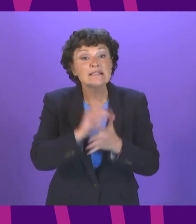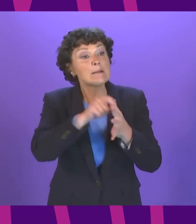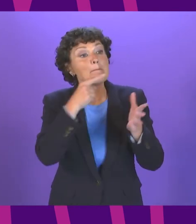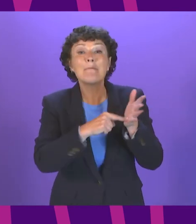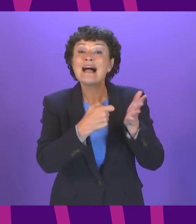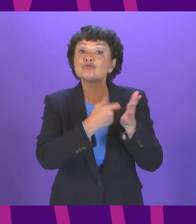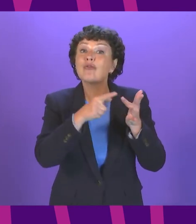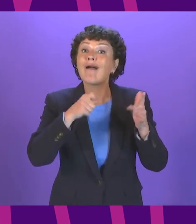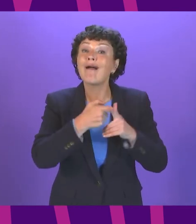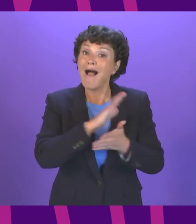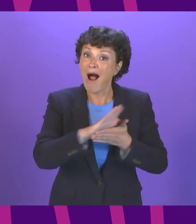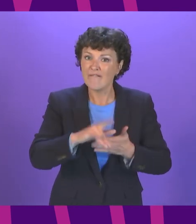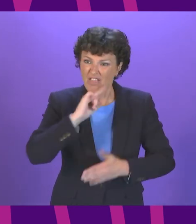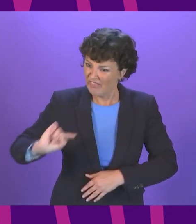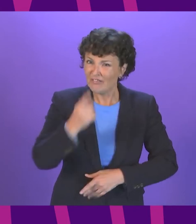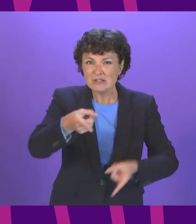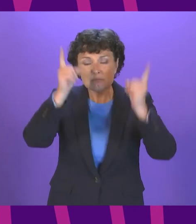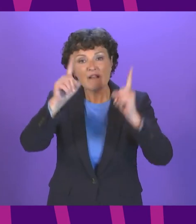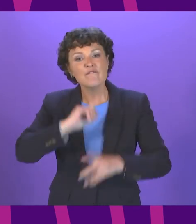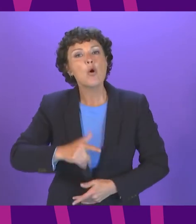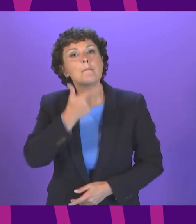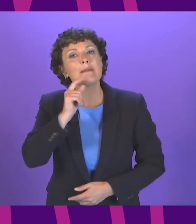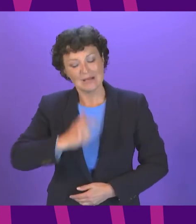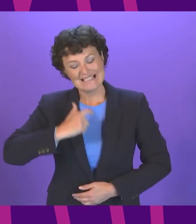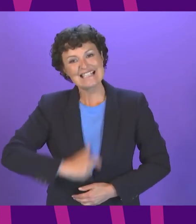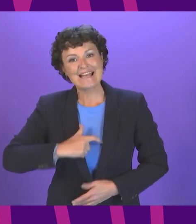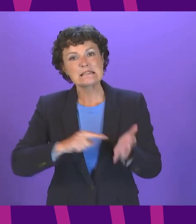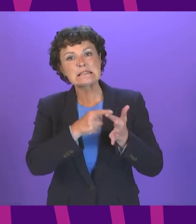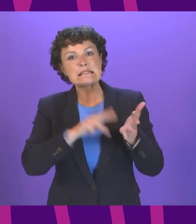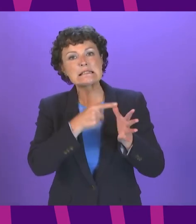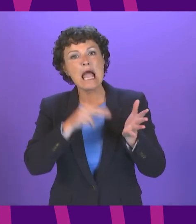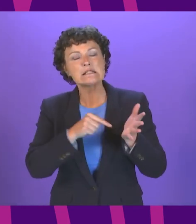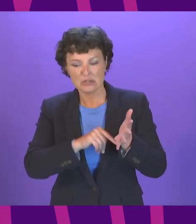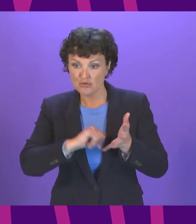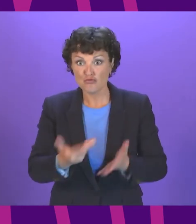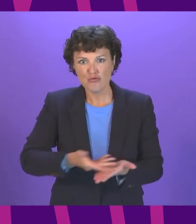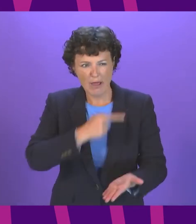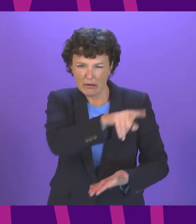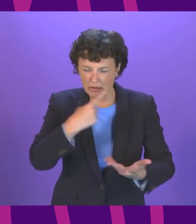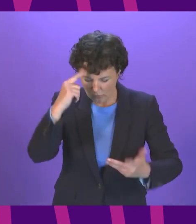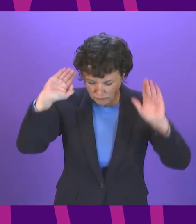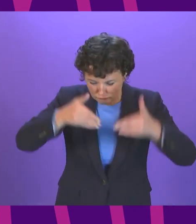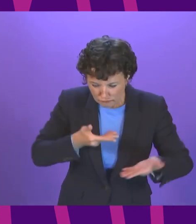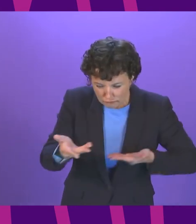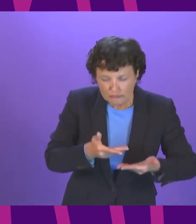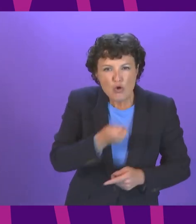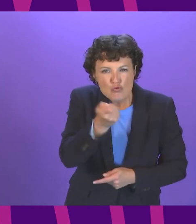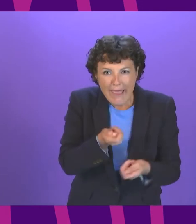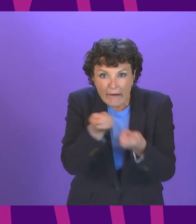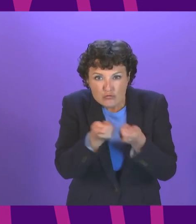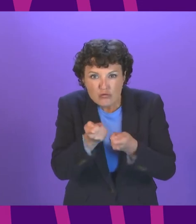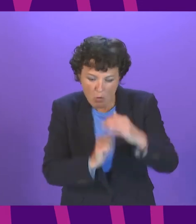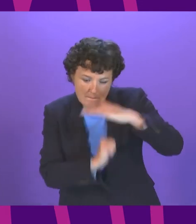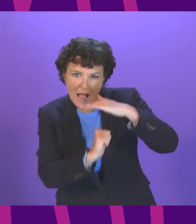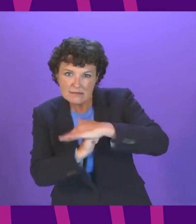rights will be leading on the delivery of new rights rent controls and regulation and our agreement